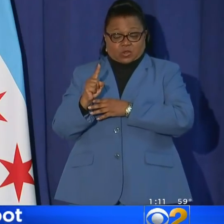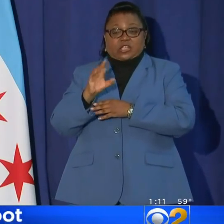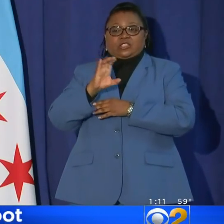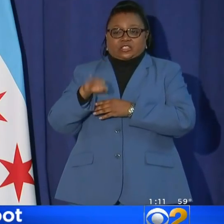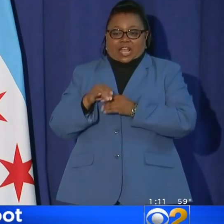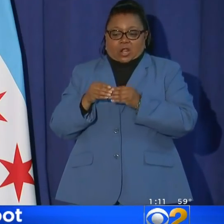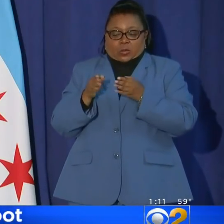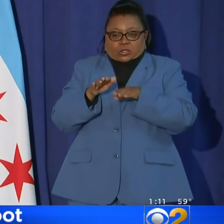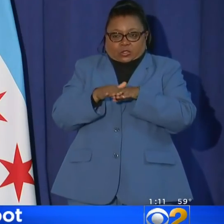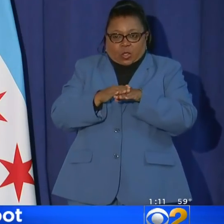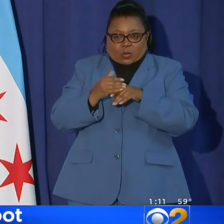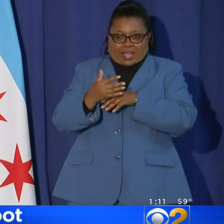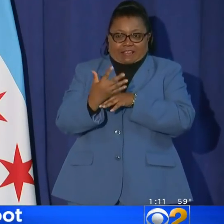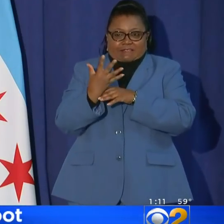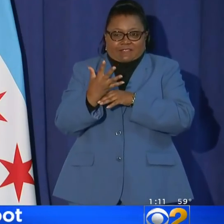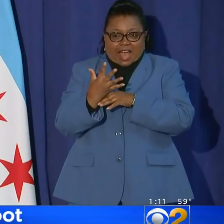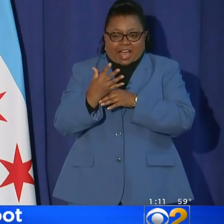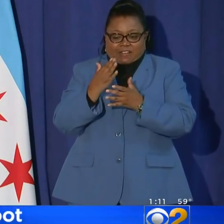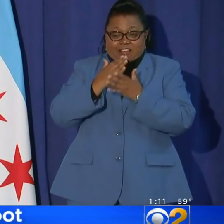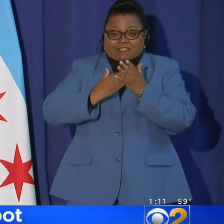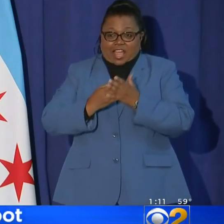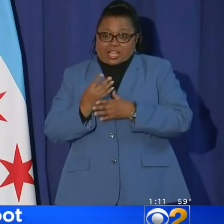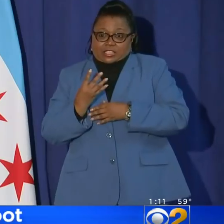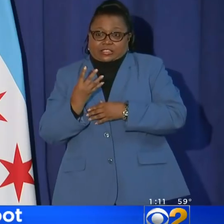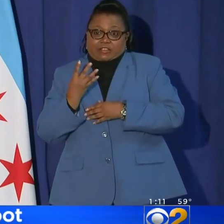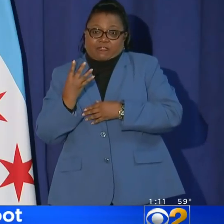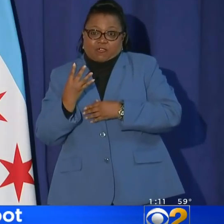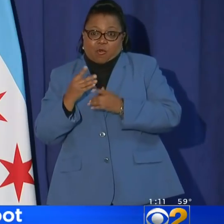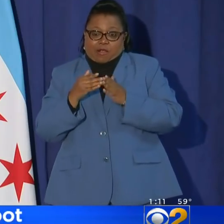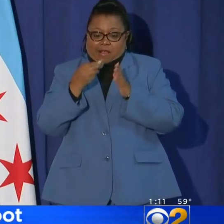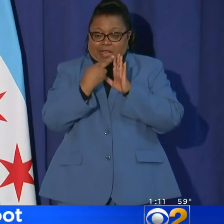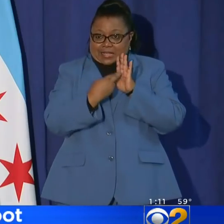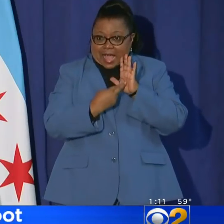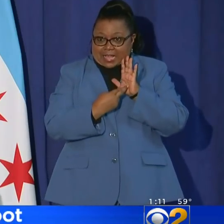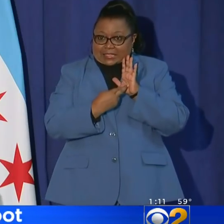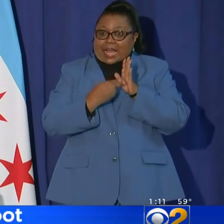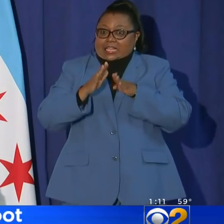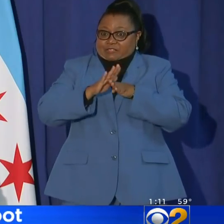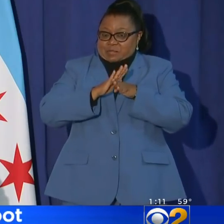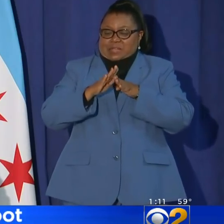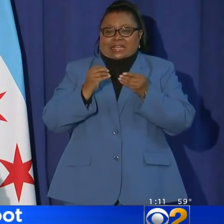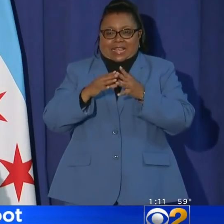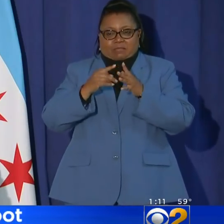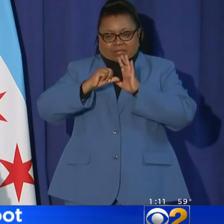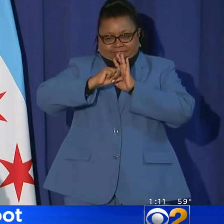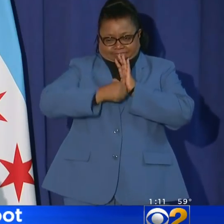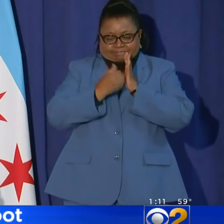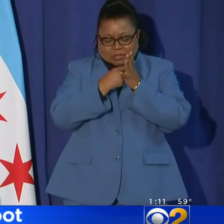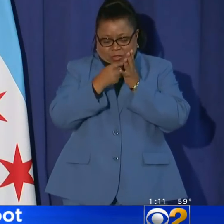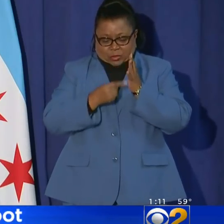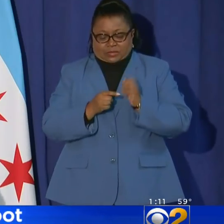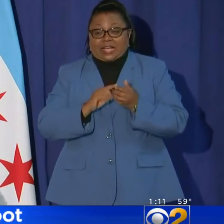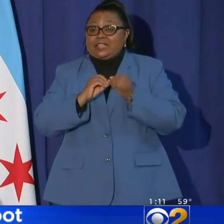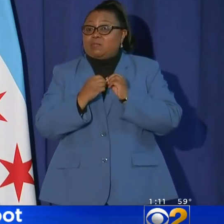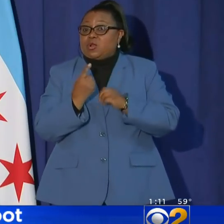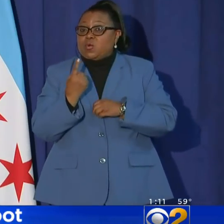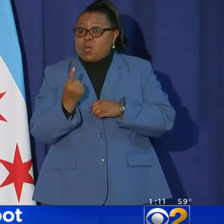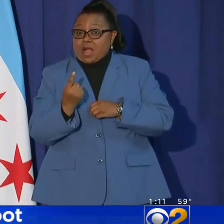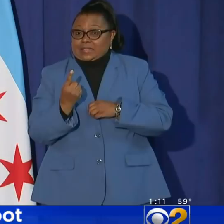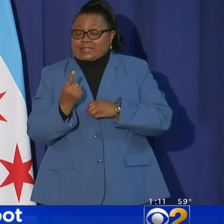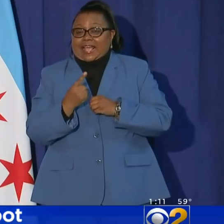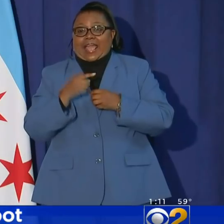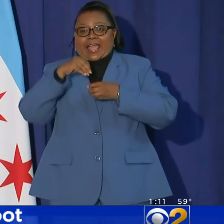Chicago will ease five of our phase four for four guidelines for businesses and let me outline those. Number one,